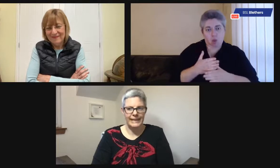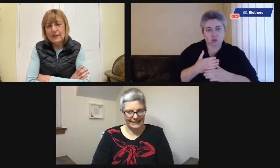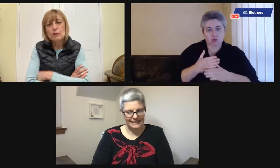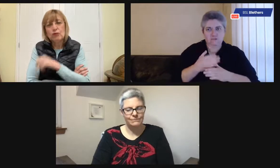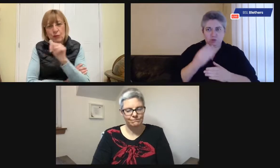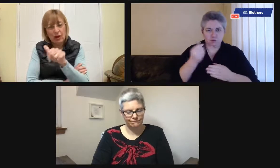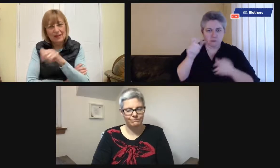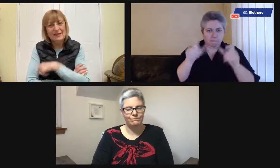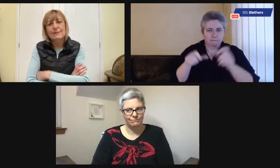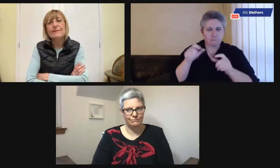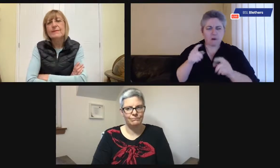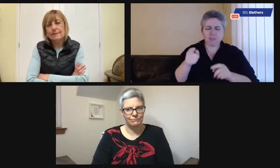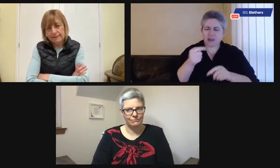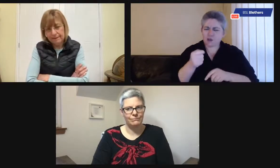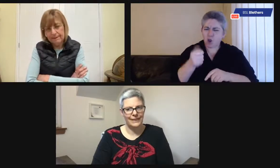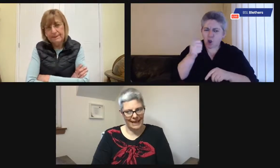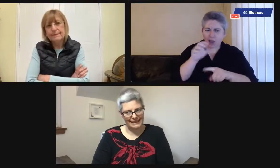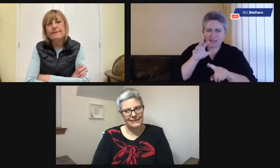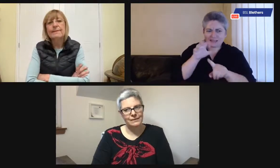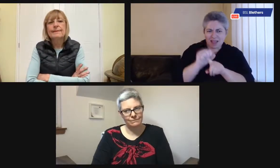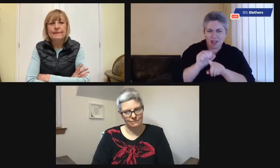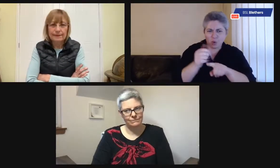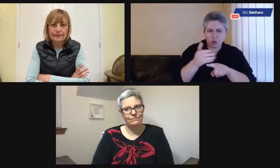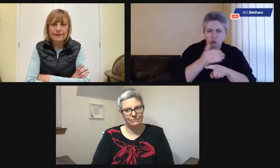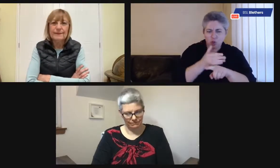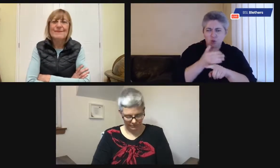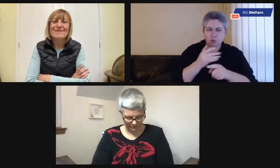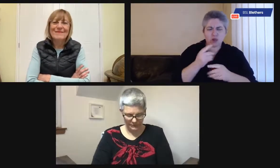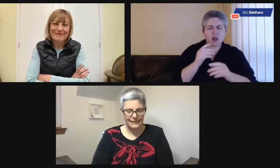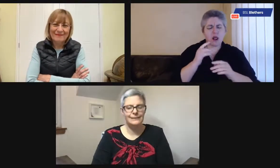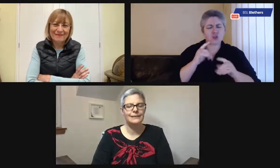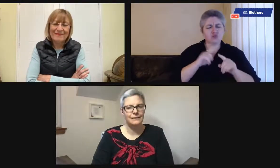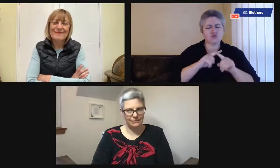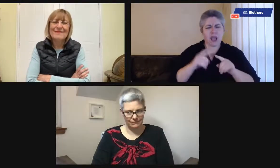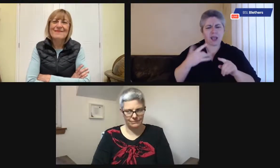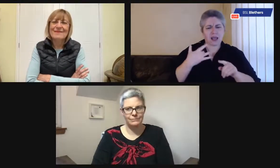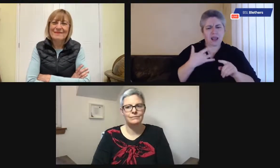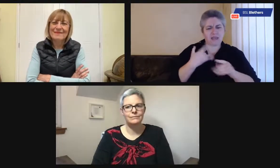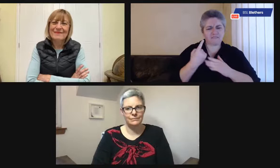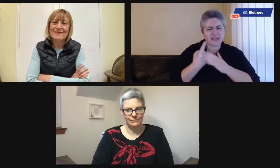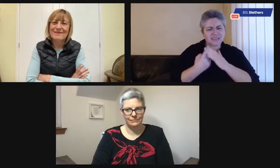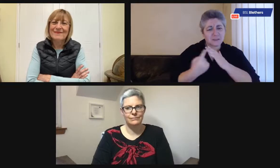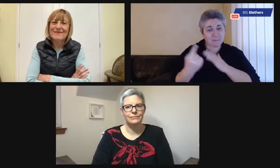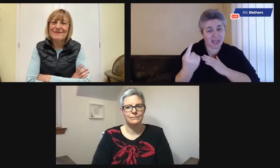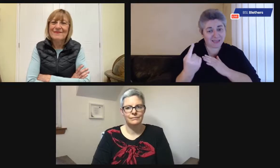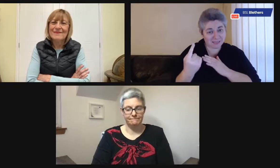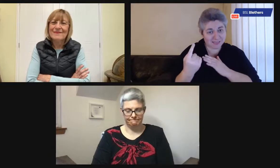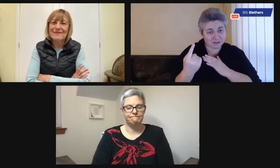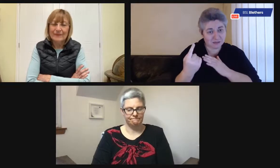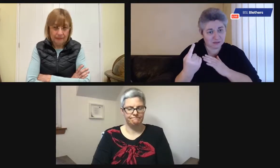It might not work for everyone. But it works might work for some people. And particularly in the earlier stages.